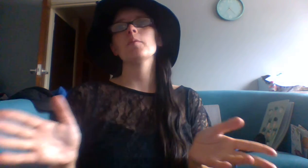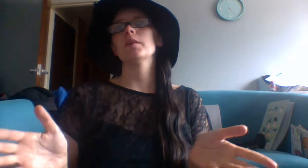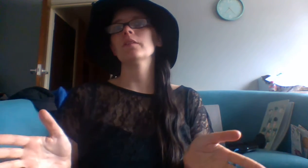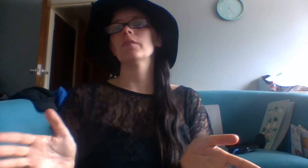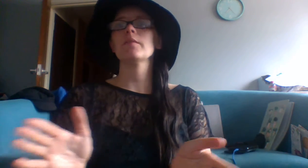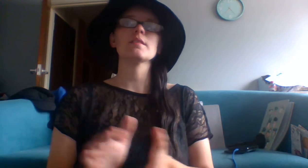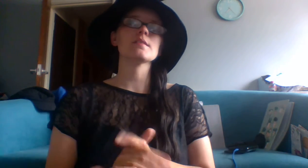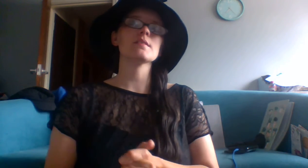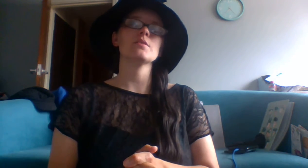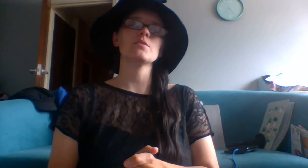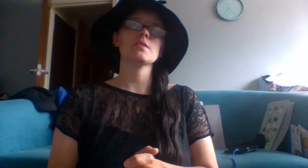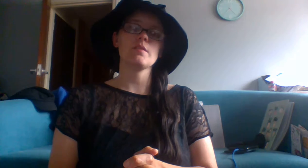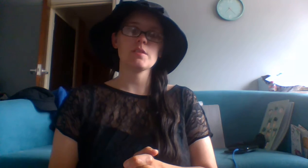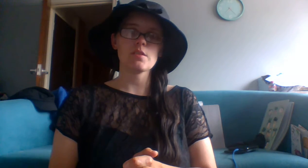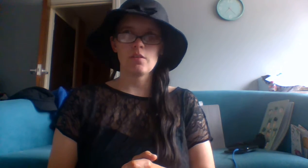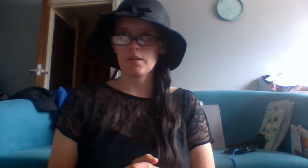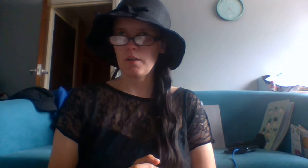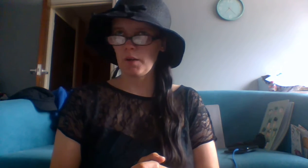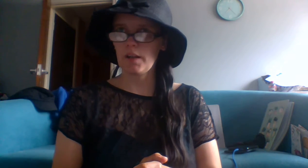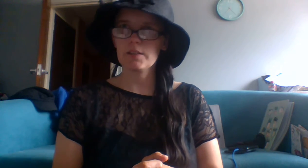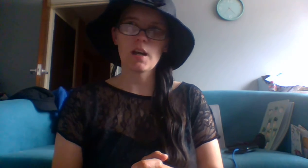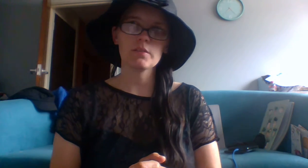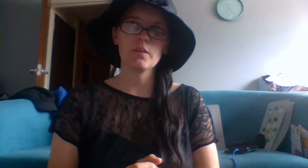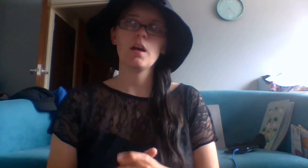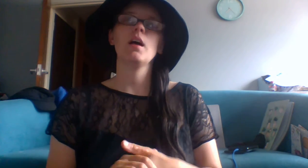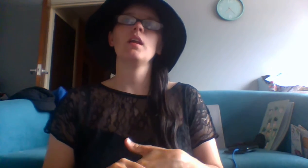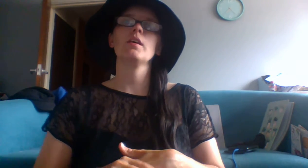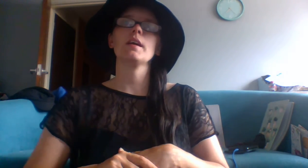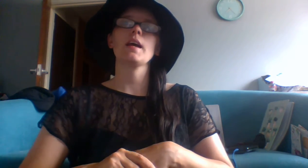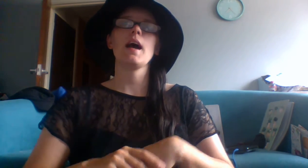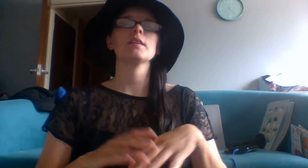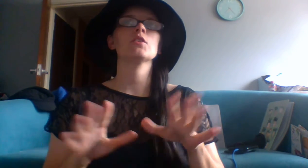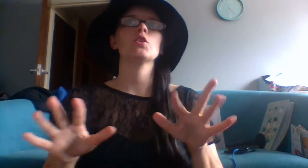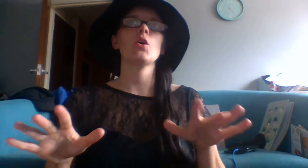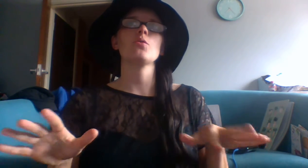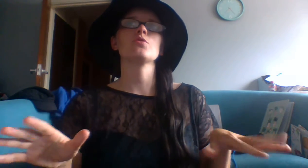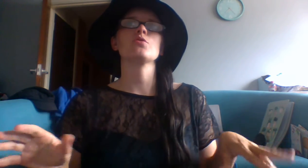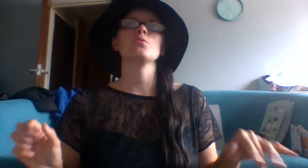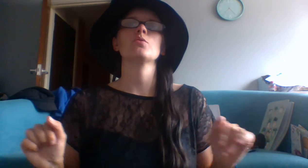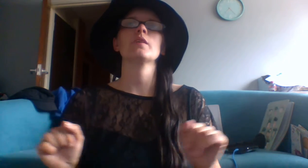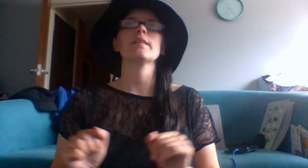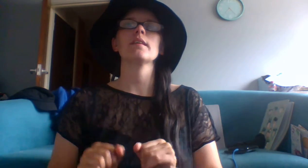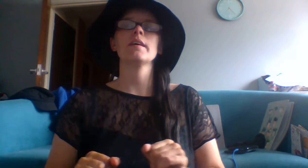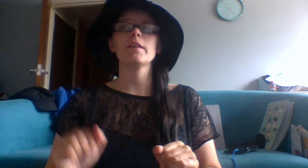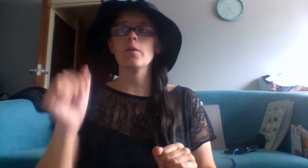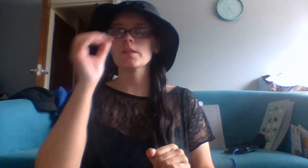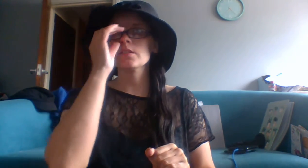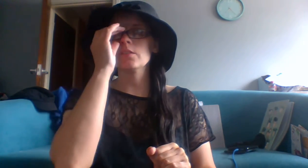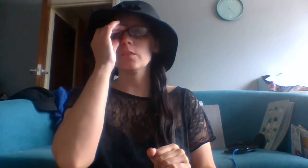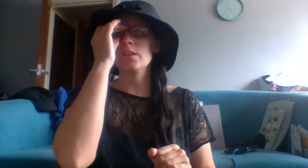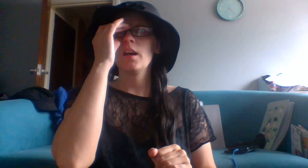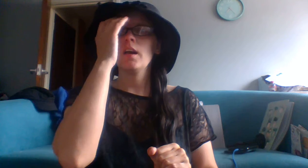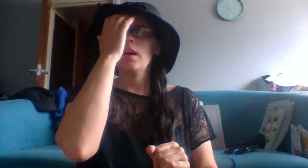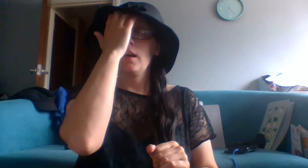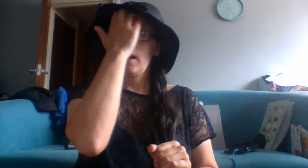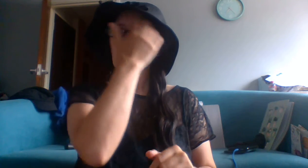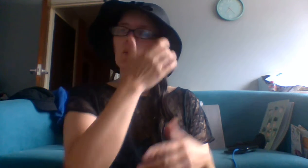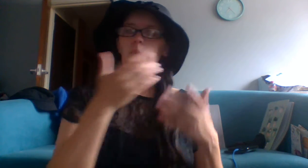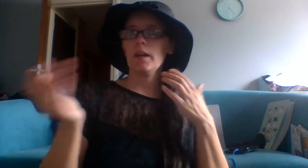am the Midnight Raven. This is a new series on my channel looking at ghost stories. I know it's not Halloween